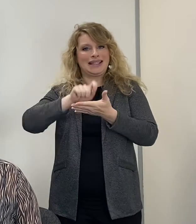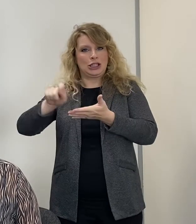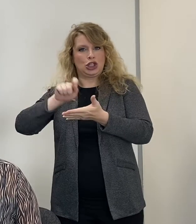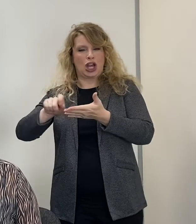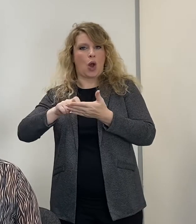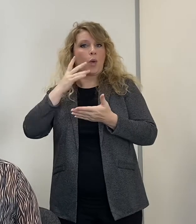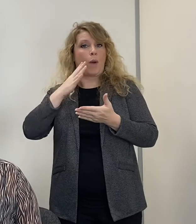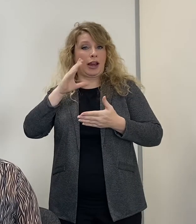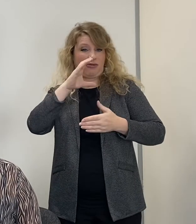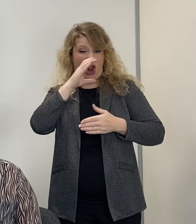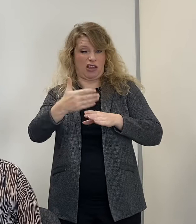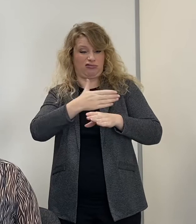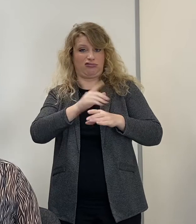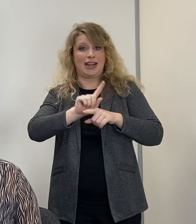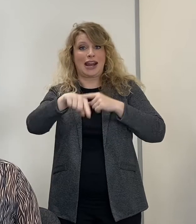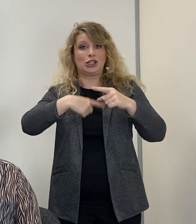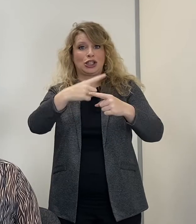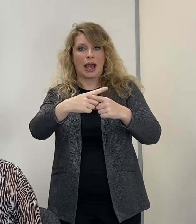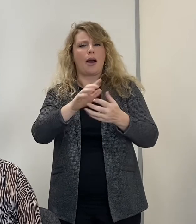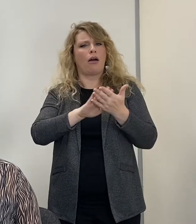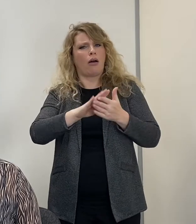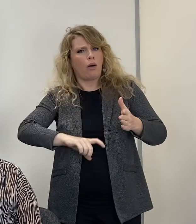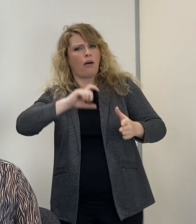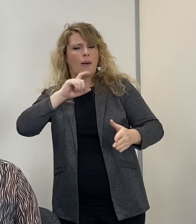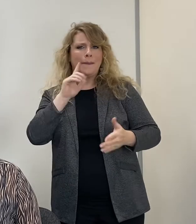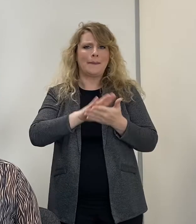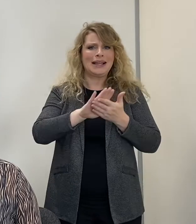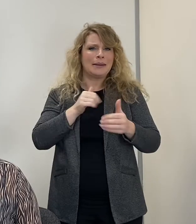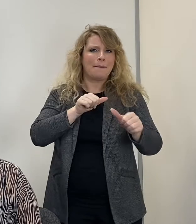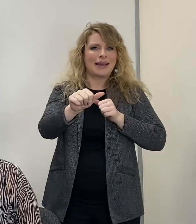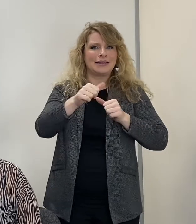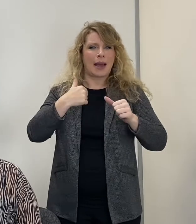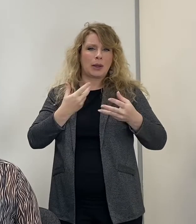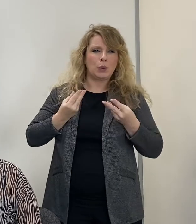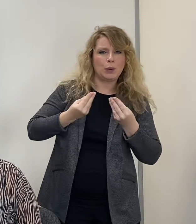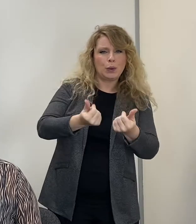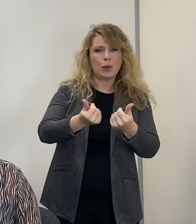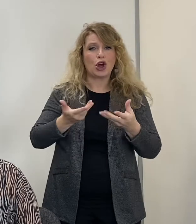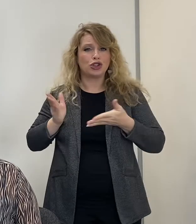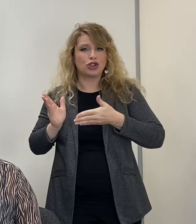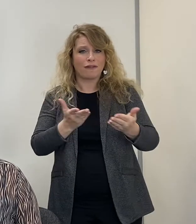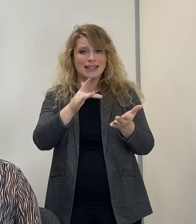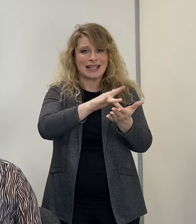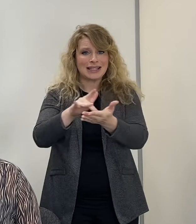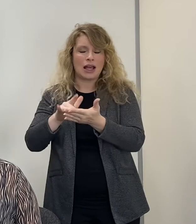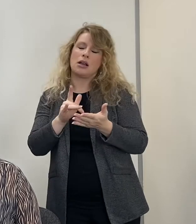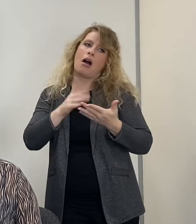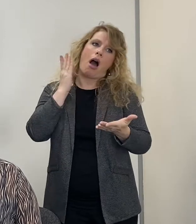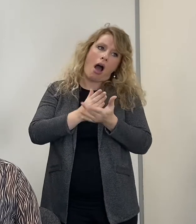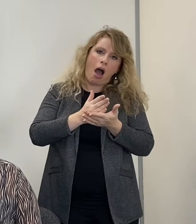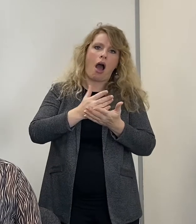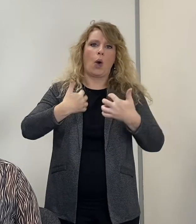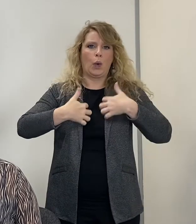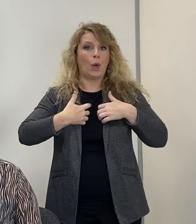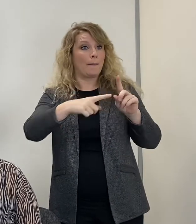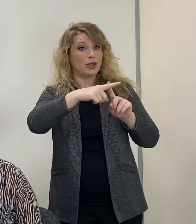early 2020. We are confident that Iris will allow us to offer a better, more streamlined service to our centres and will be extremely